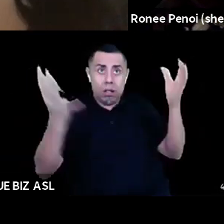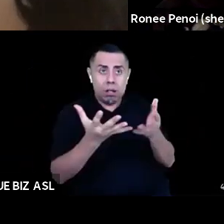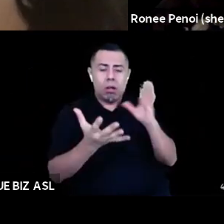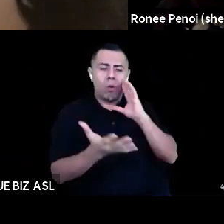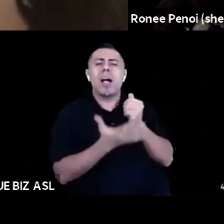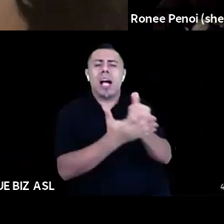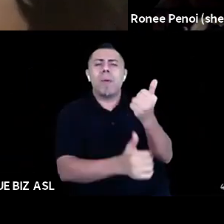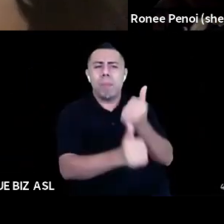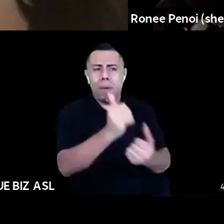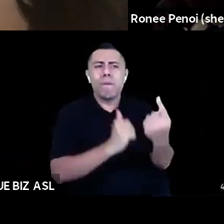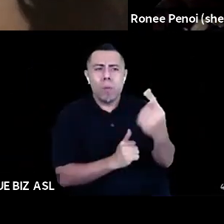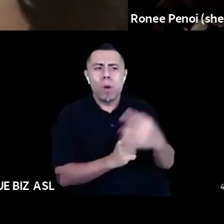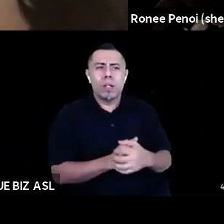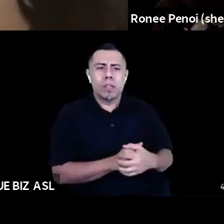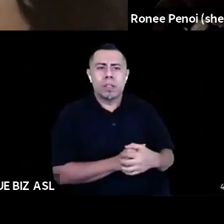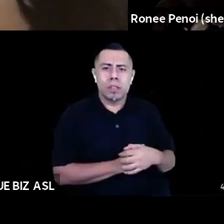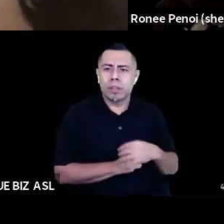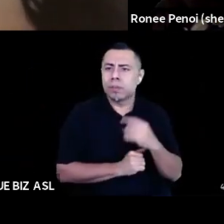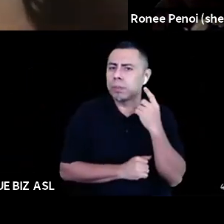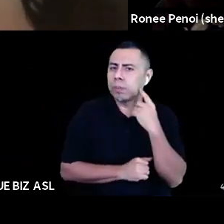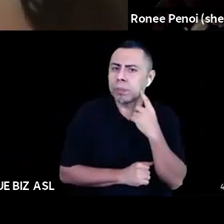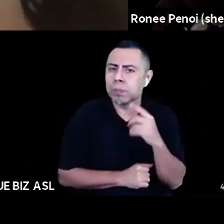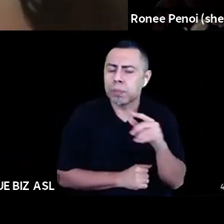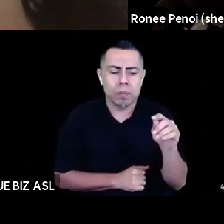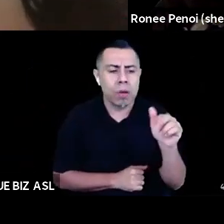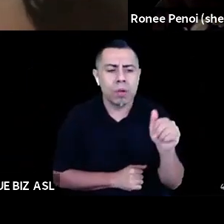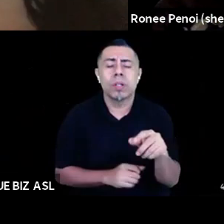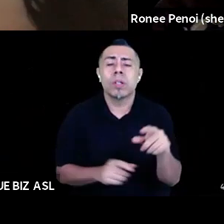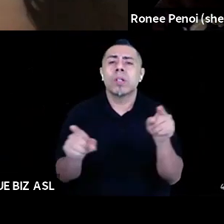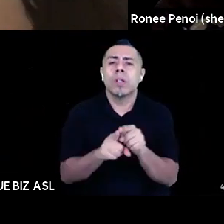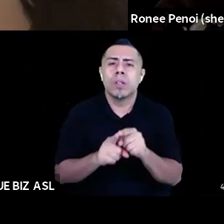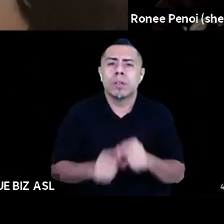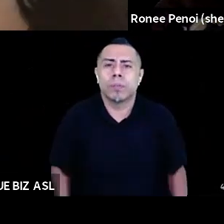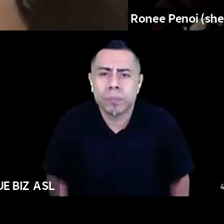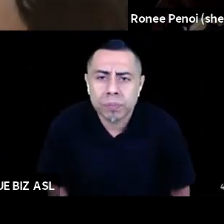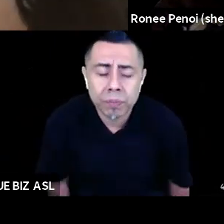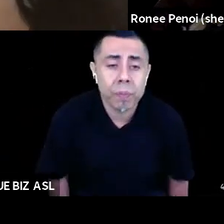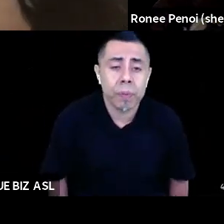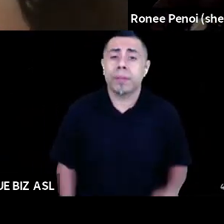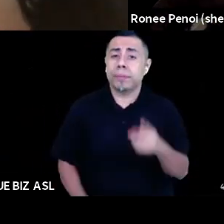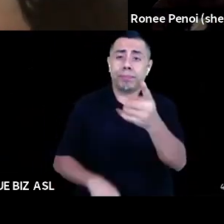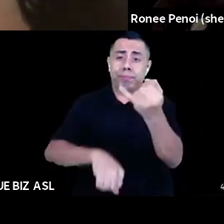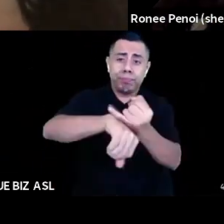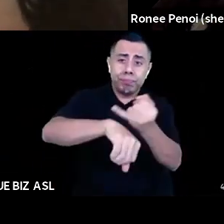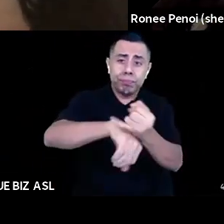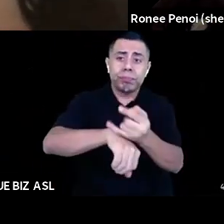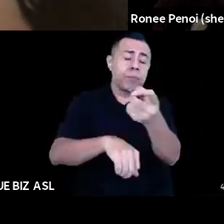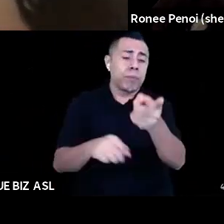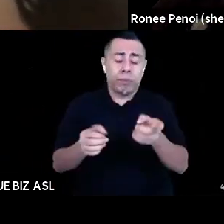is that moving your theater, whether that's your individual practice or your institution, towards a just future,